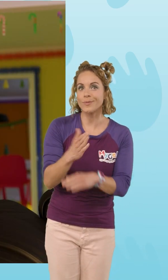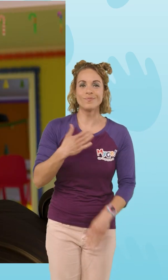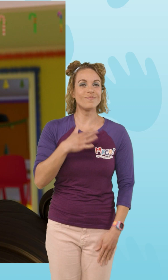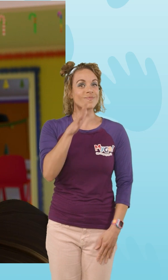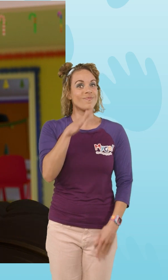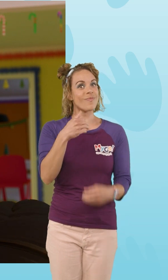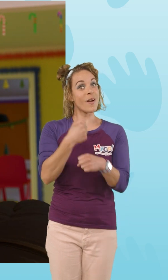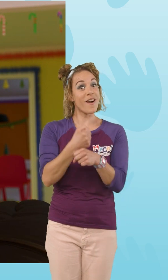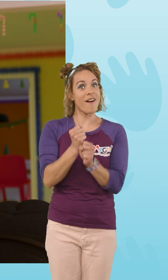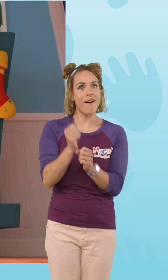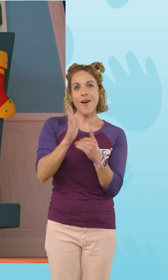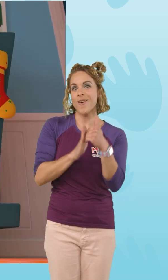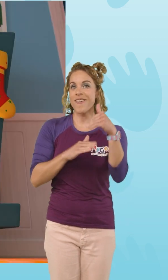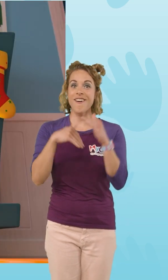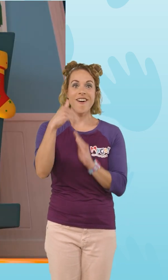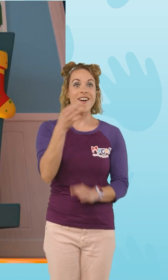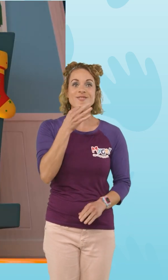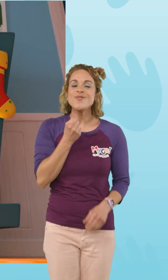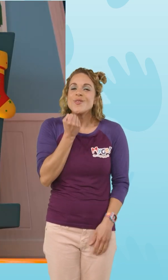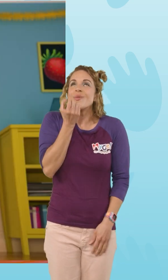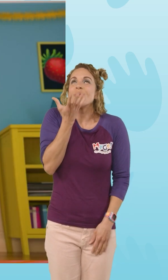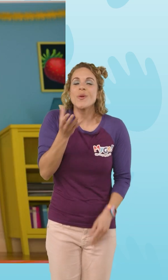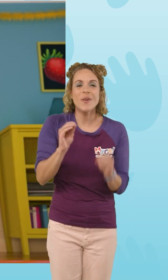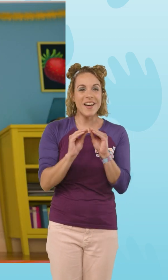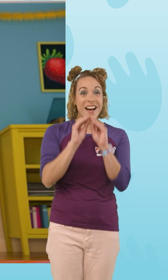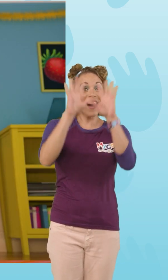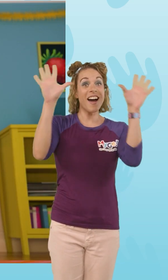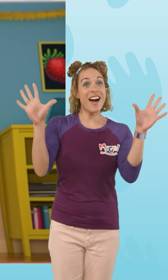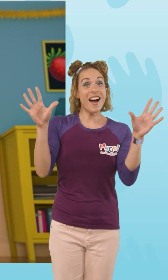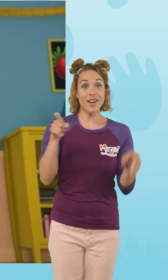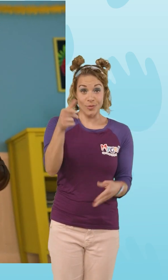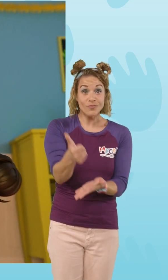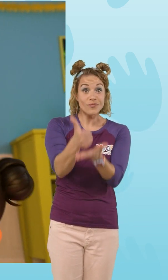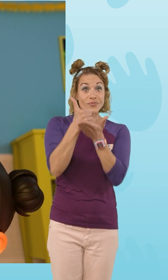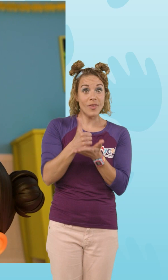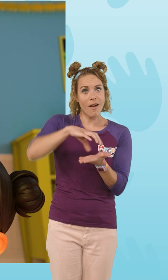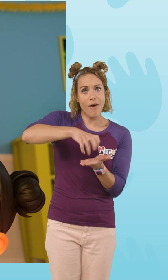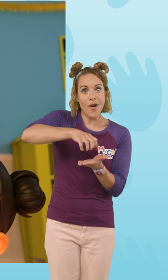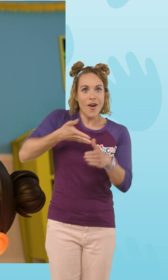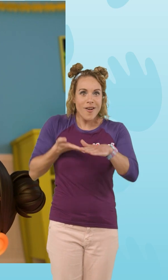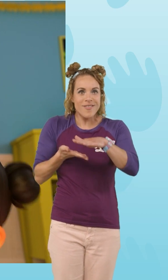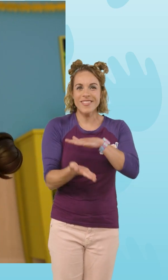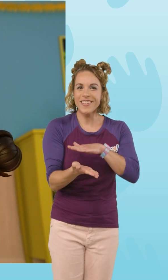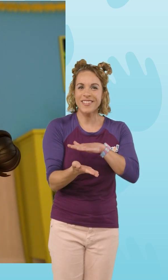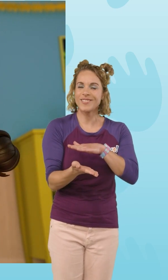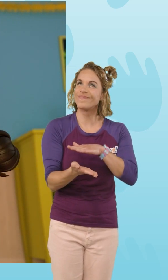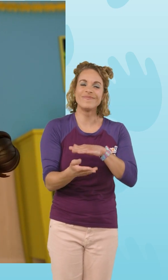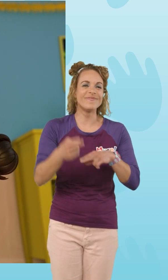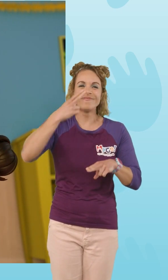My mommy makes it cozy soon, it's warm and bright She helps us make some cookies and we have